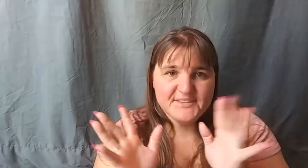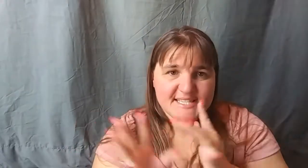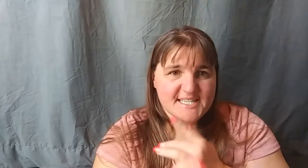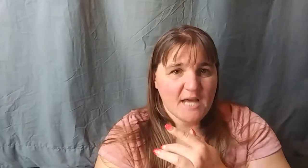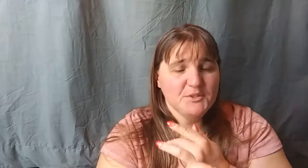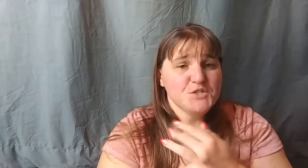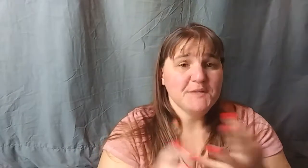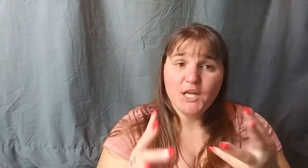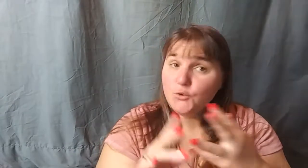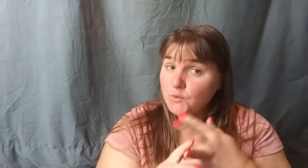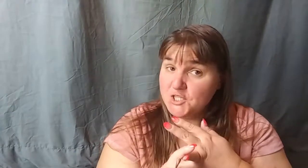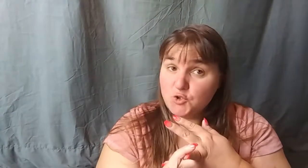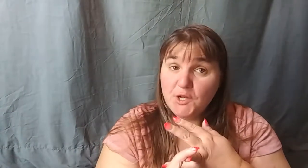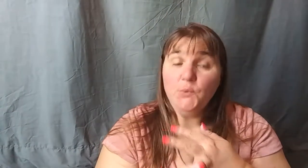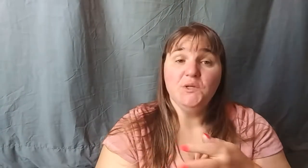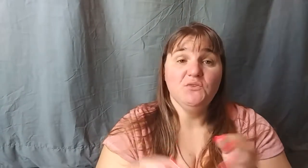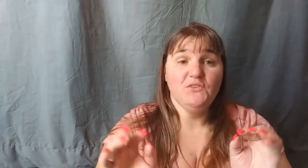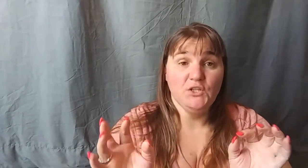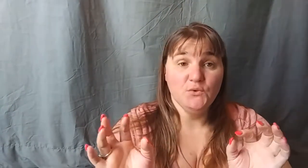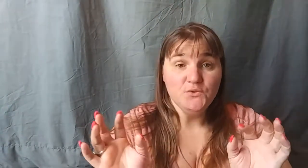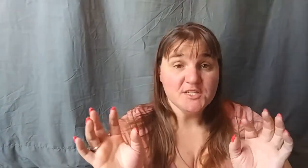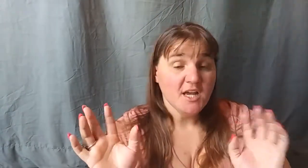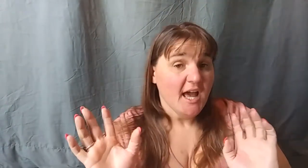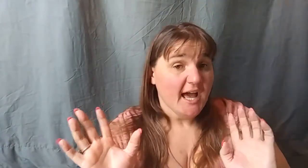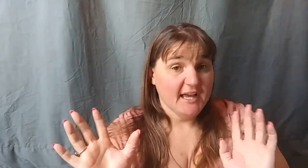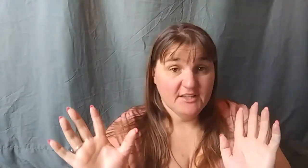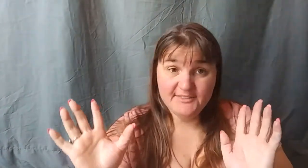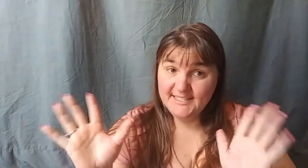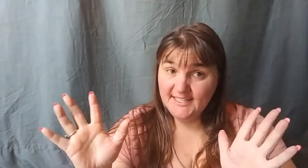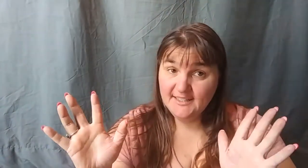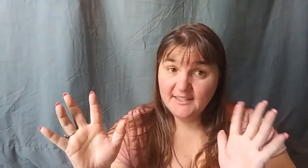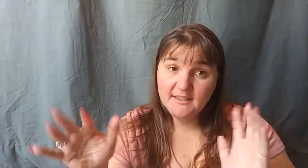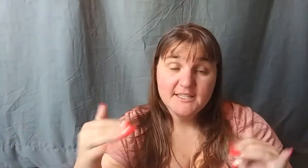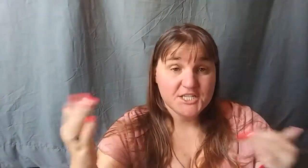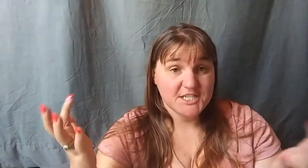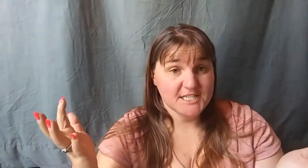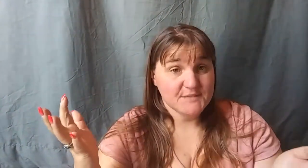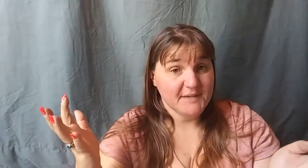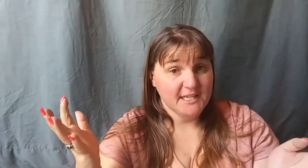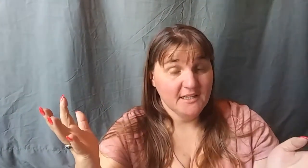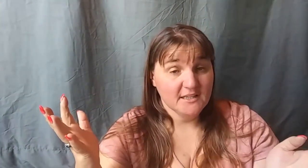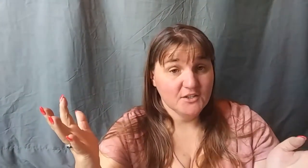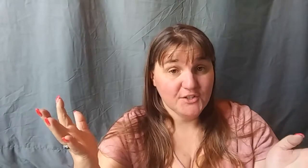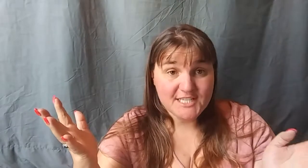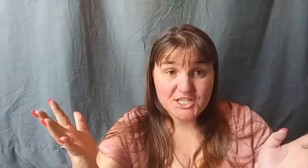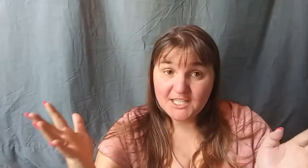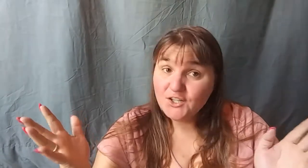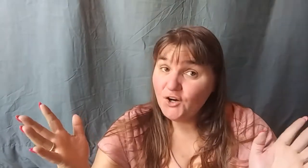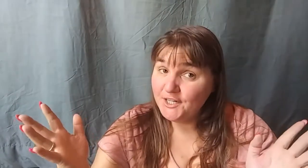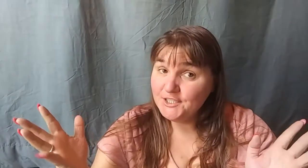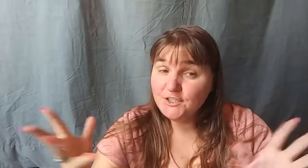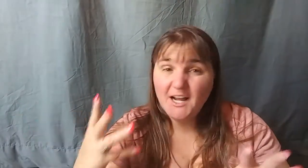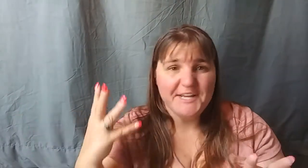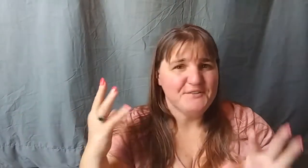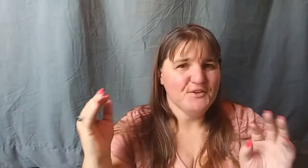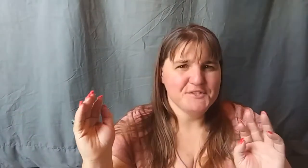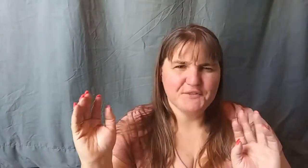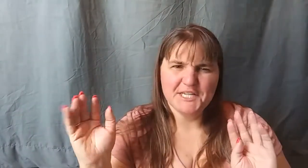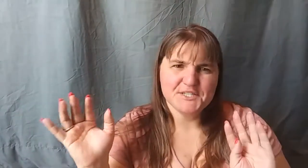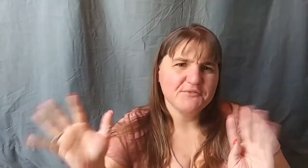establishment and restaurant reviews. I have Nika. She is my green cheek conure. I have all different kinds of